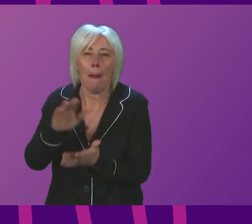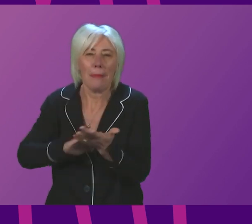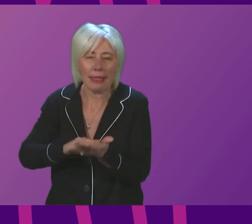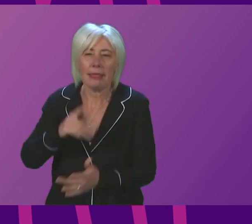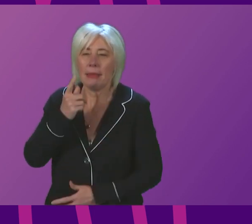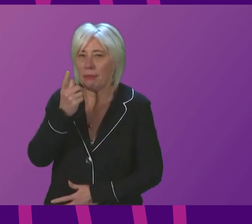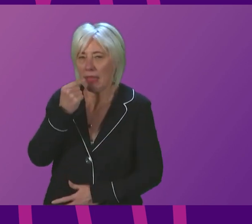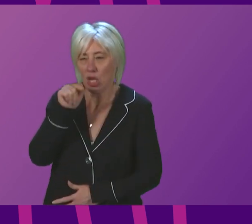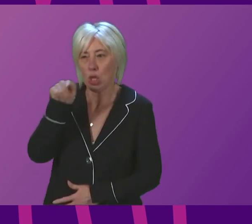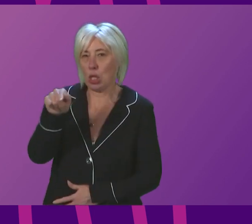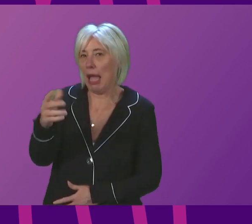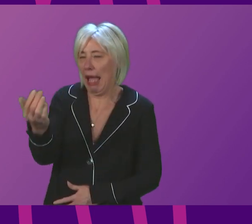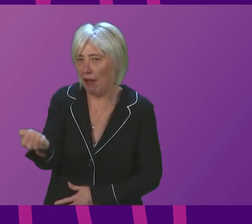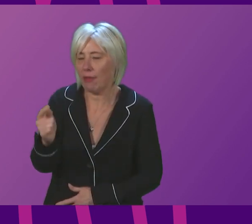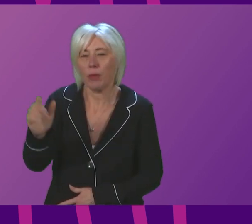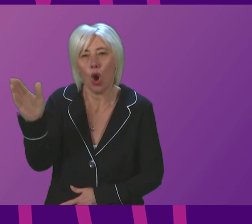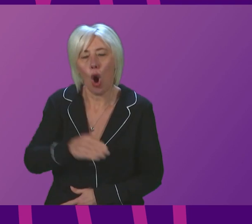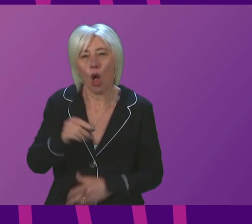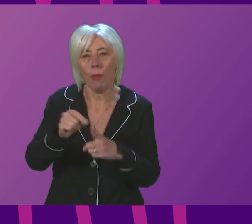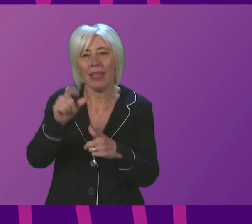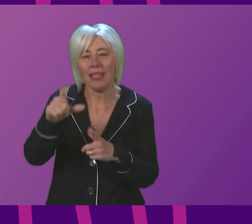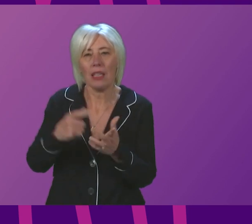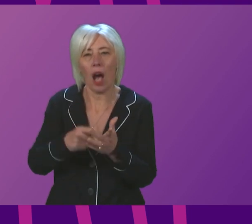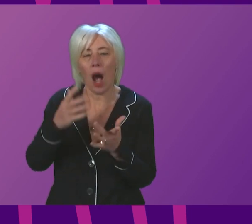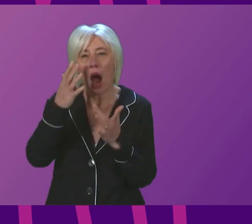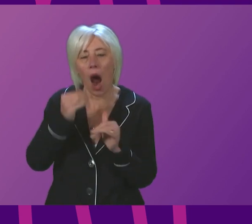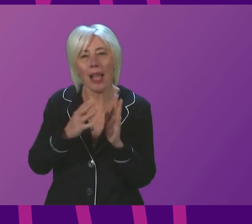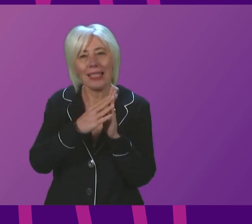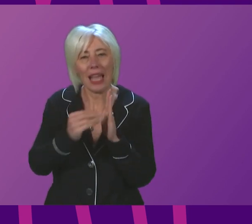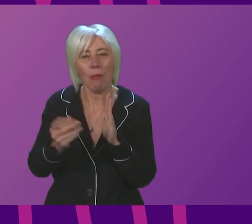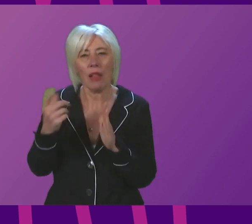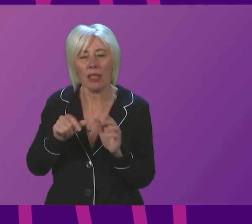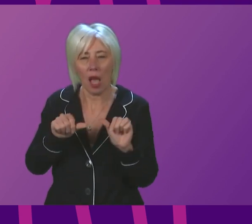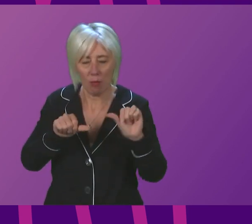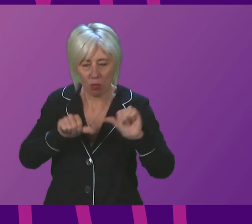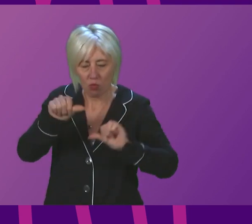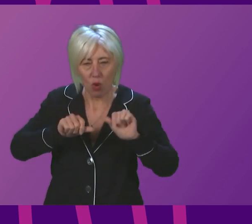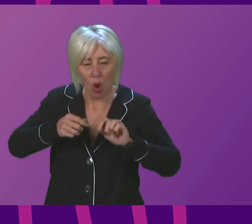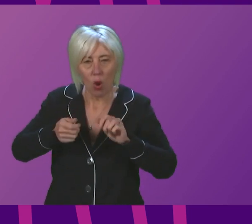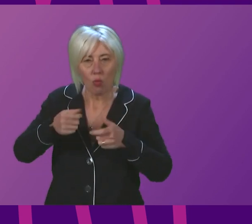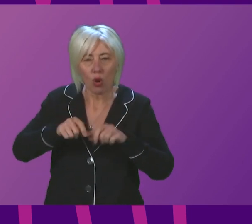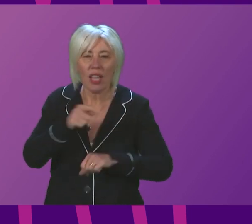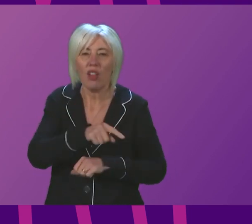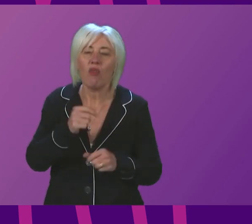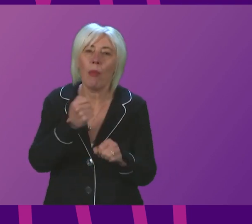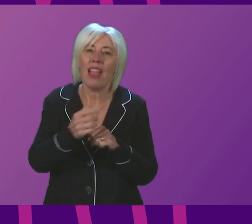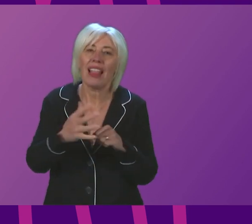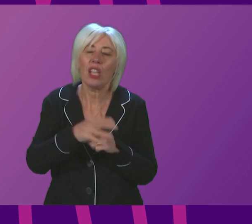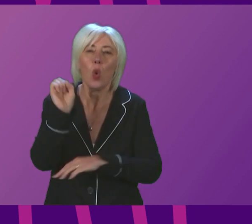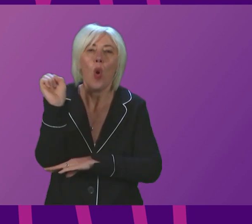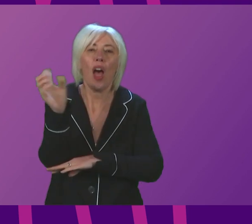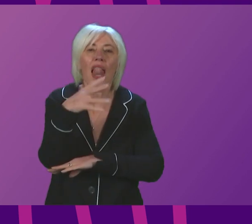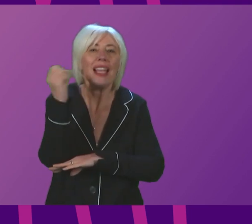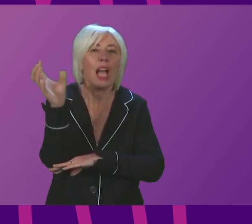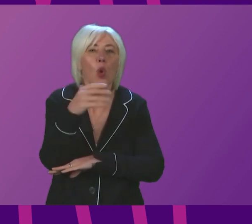of that variant. All PCR samples from test sites in Scotland are processed by the Glasgow Lighthouse Lab and it can